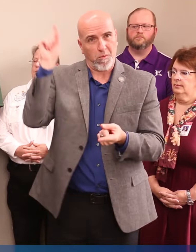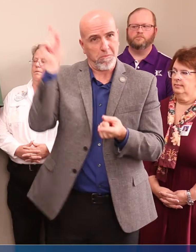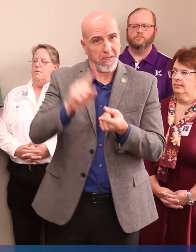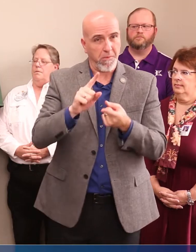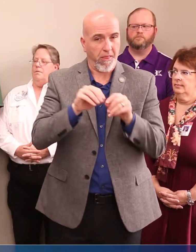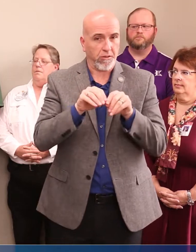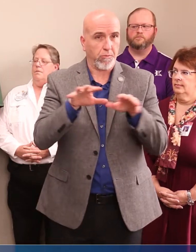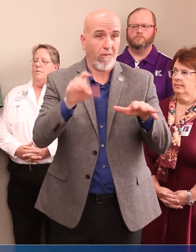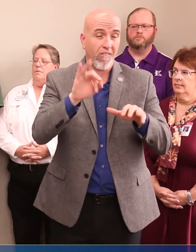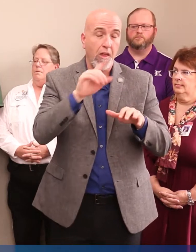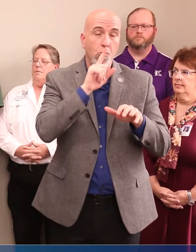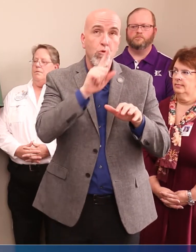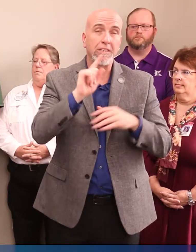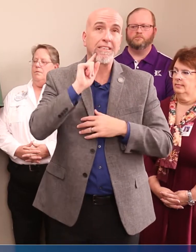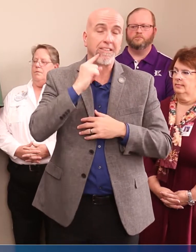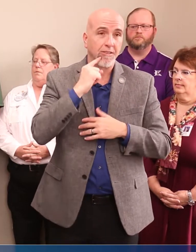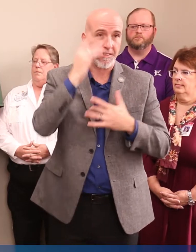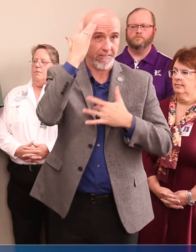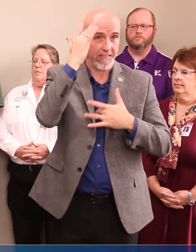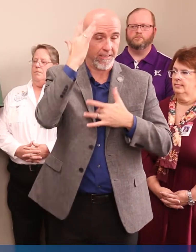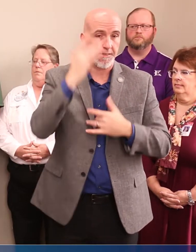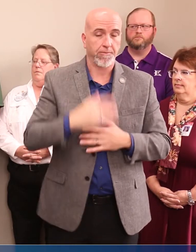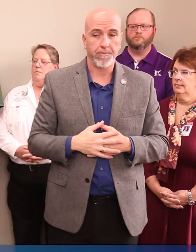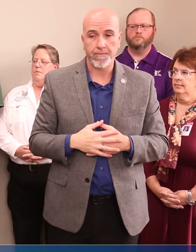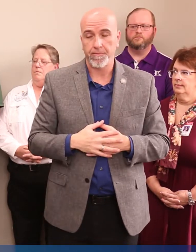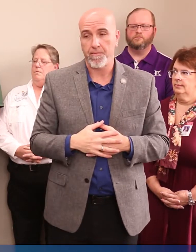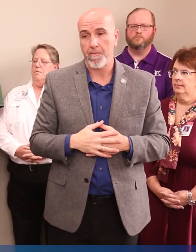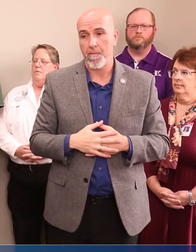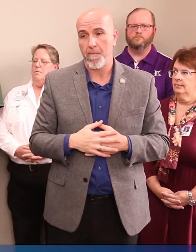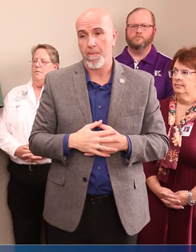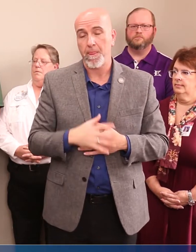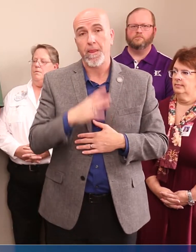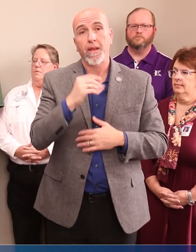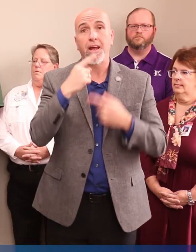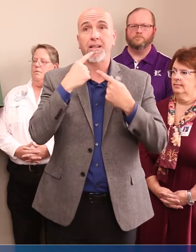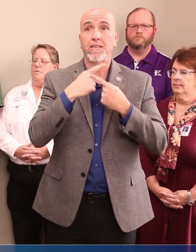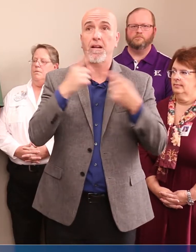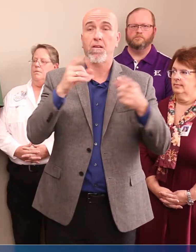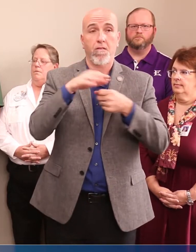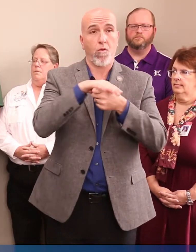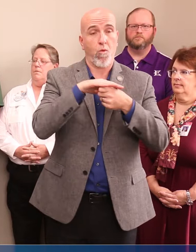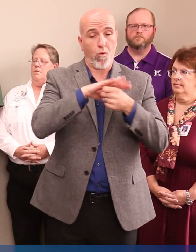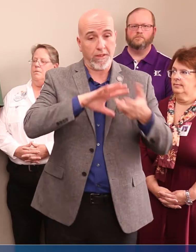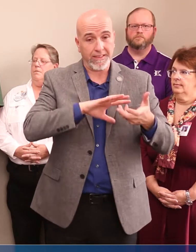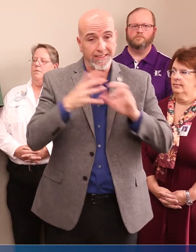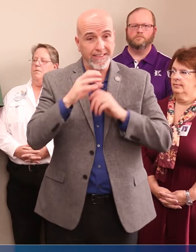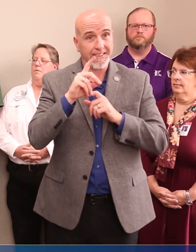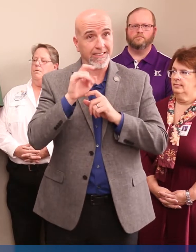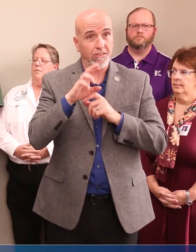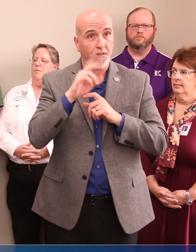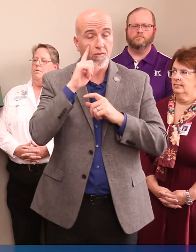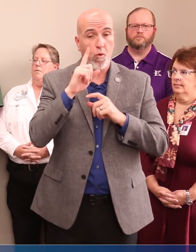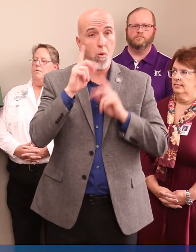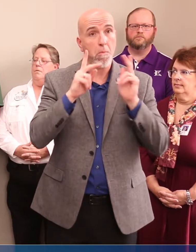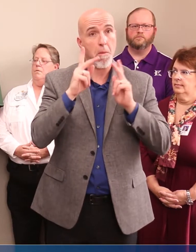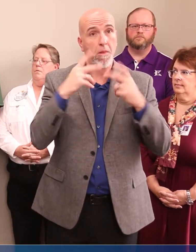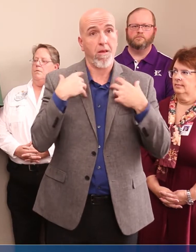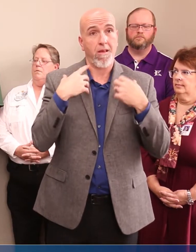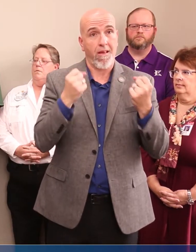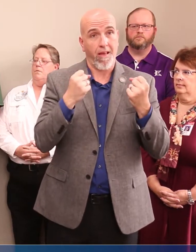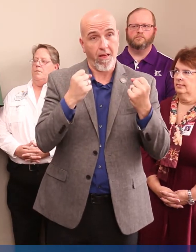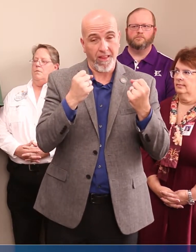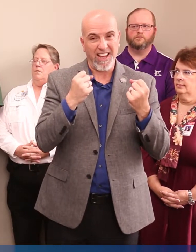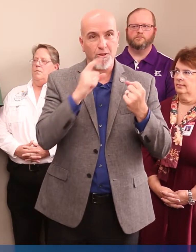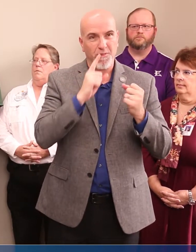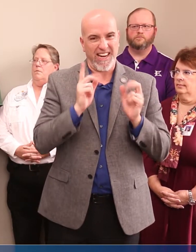this infectious disease here in Bastrop County. Whereas a declaration of local disaster for public health emergency expedites